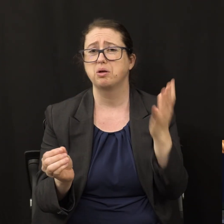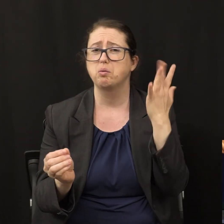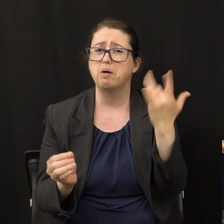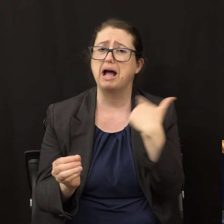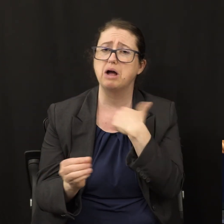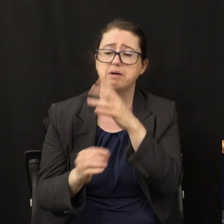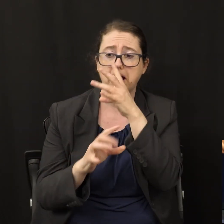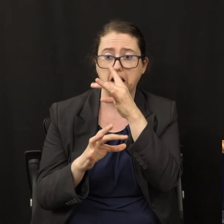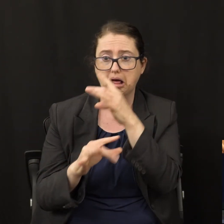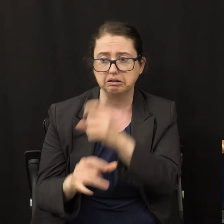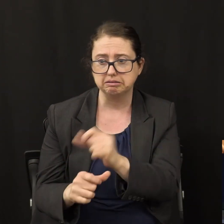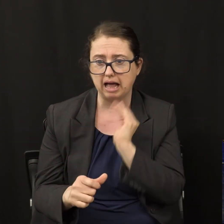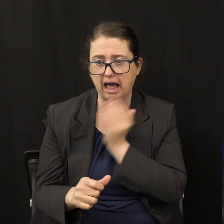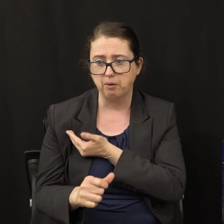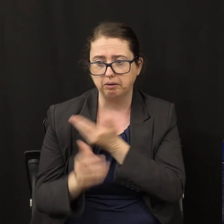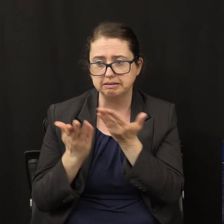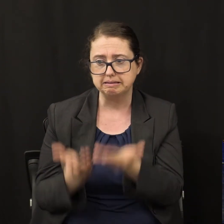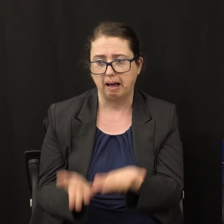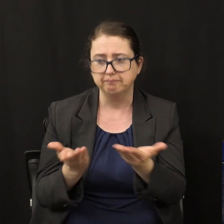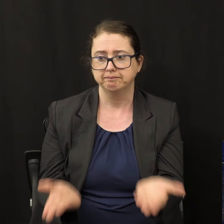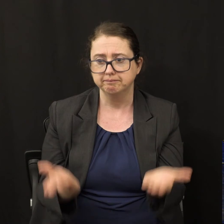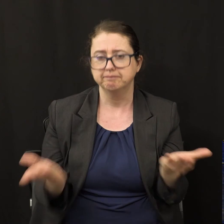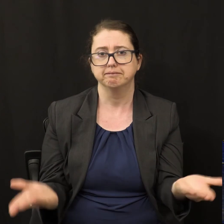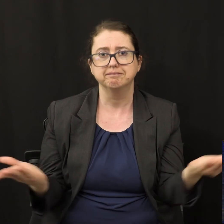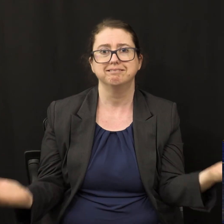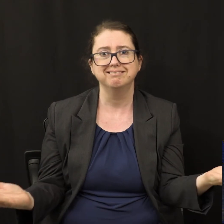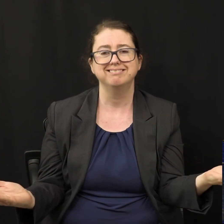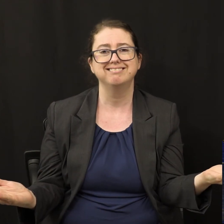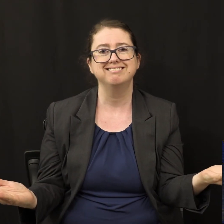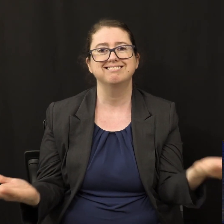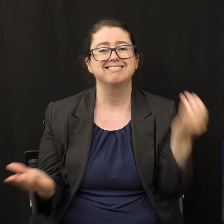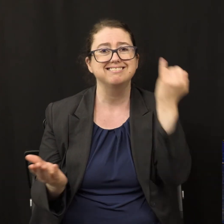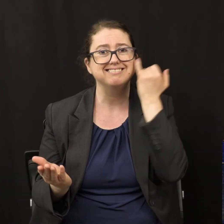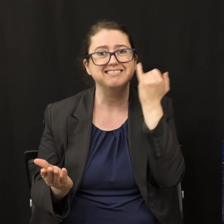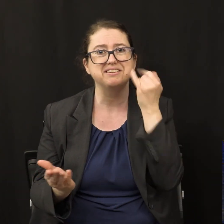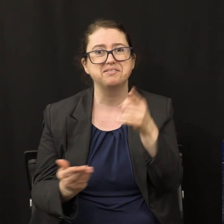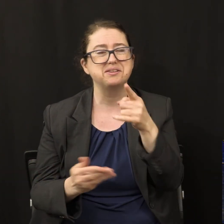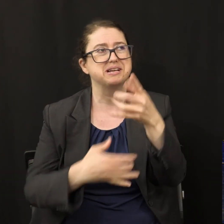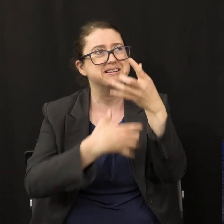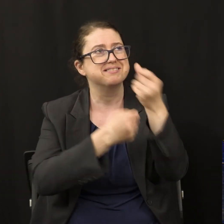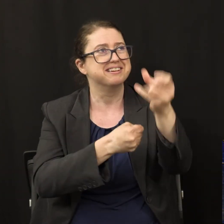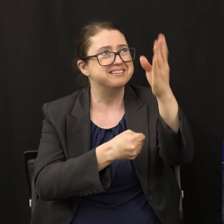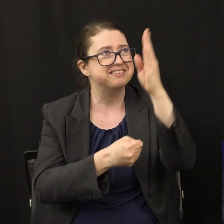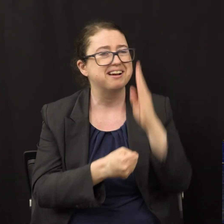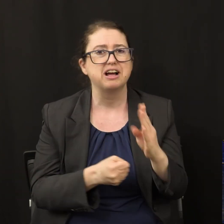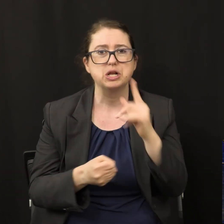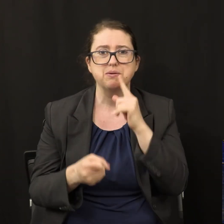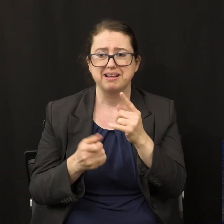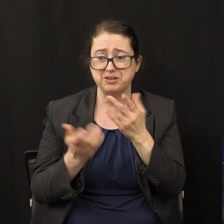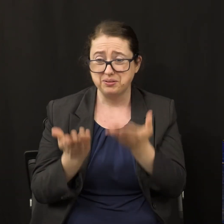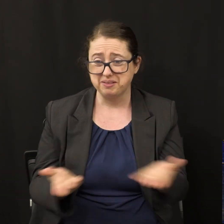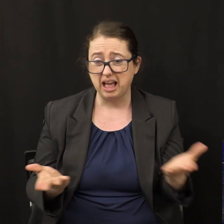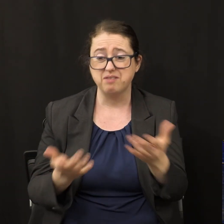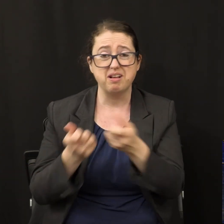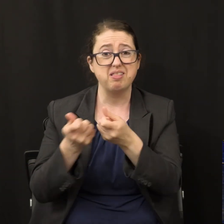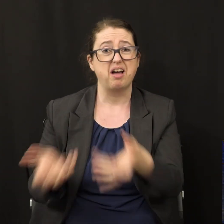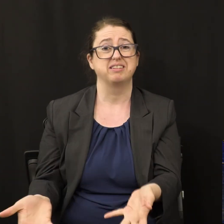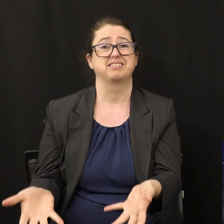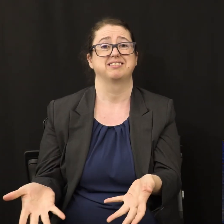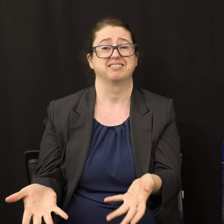stuff if we're faithful we're going to lose the stuff we're going to have to proclaim these messages in the midst